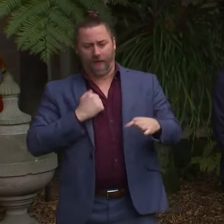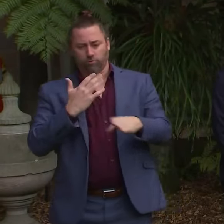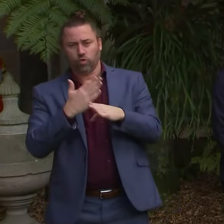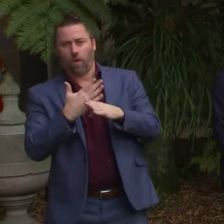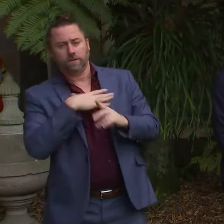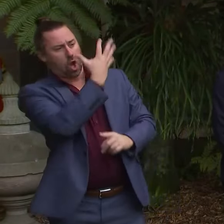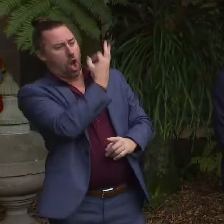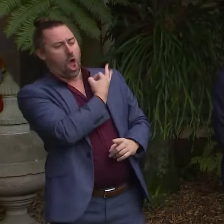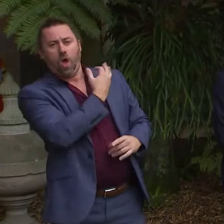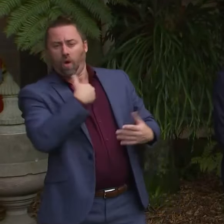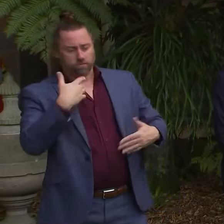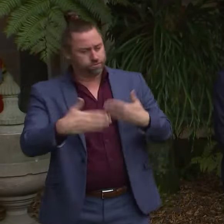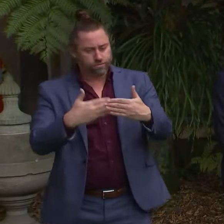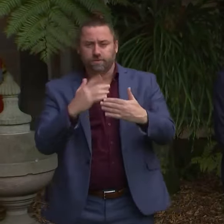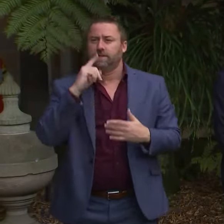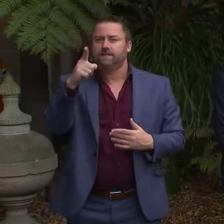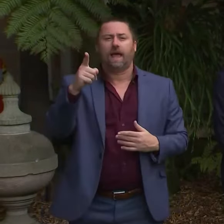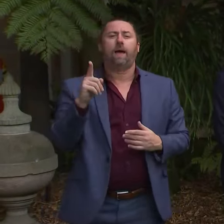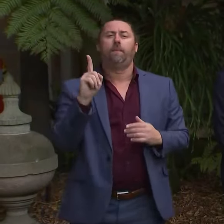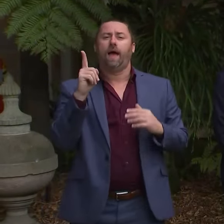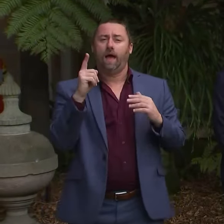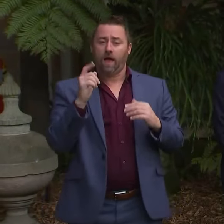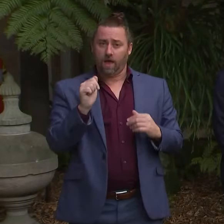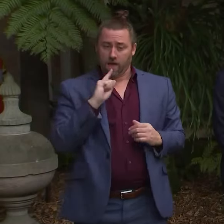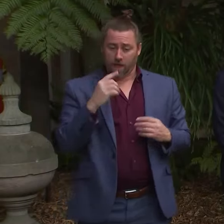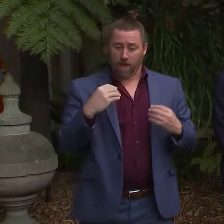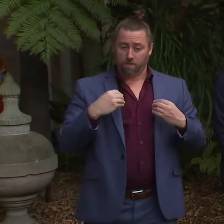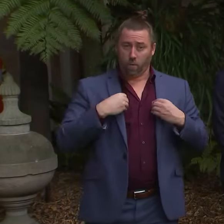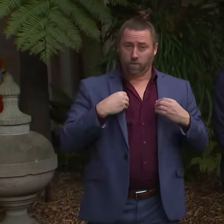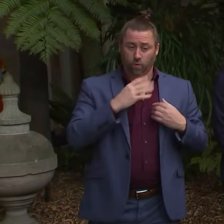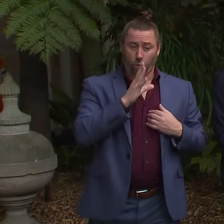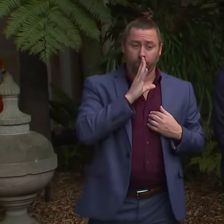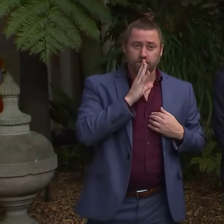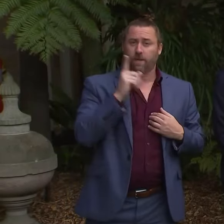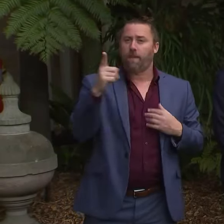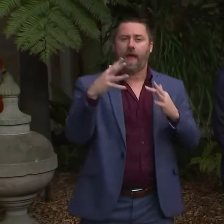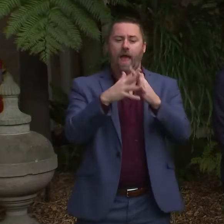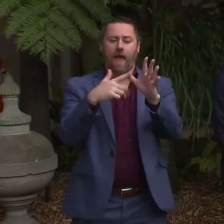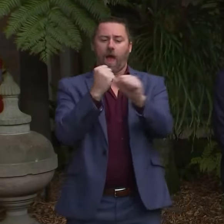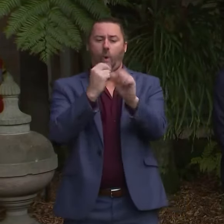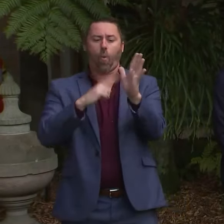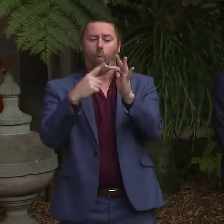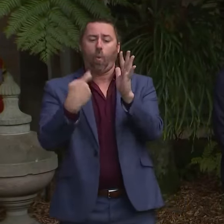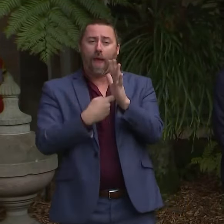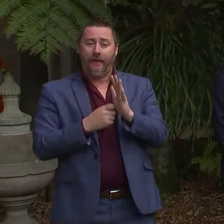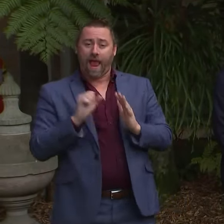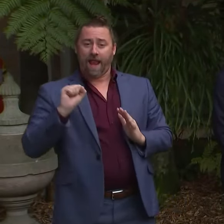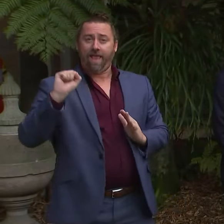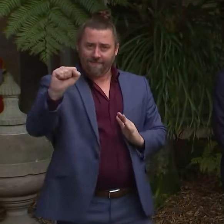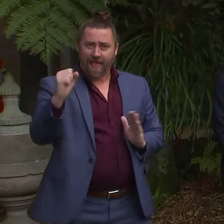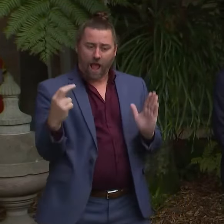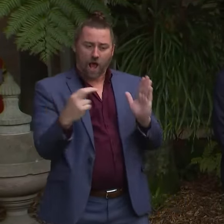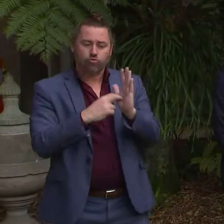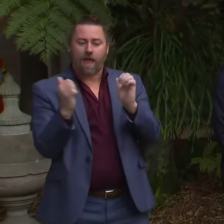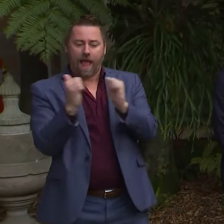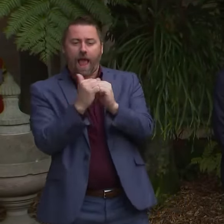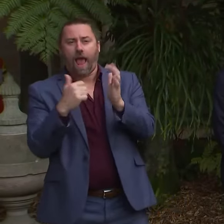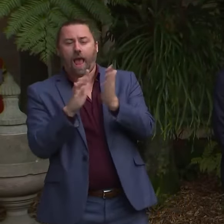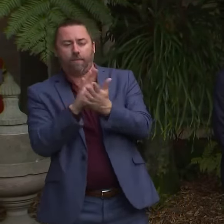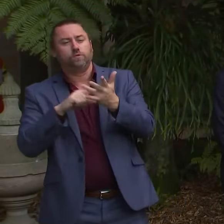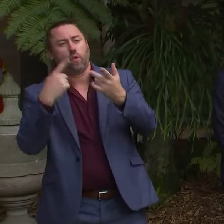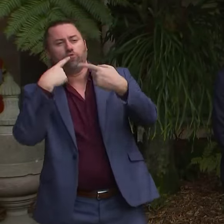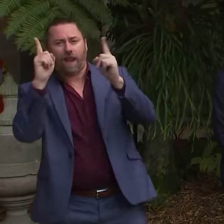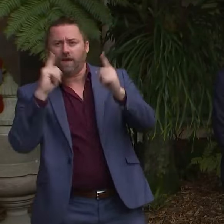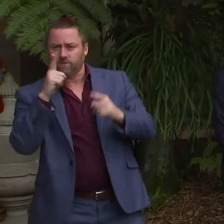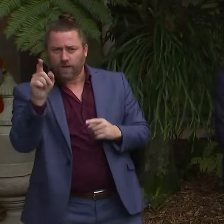had said this was commercial. Yeah, and the Wagners, as I understand that Wagners agreed yesterday to release these costumes. But it's commercial and confidence?